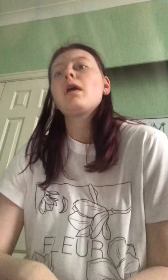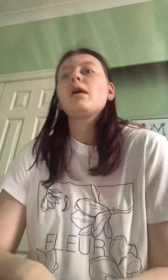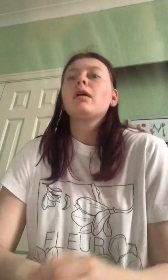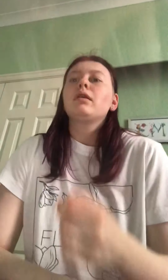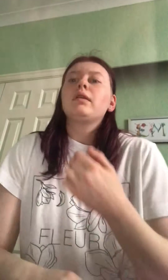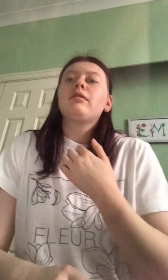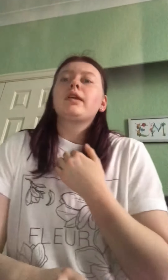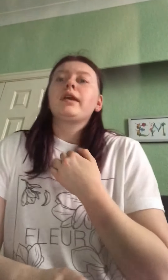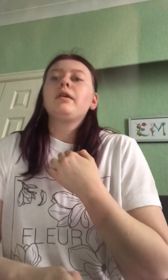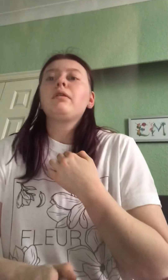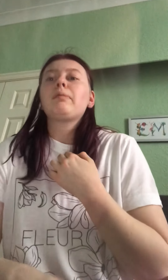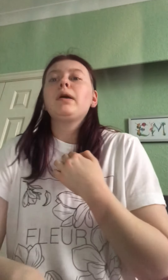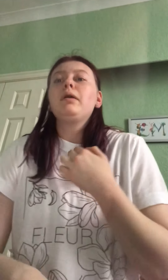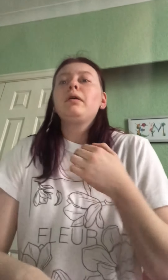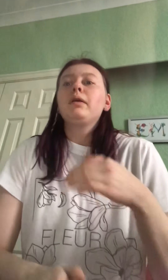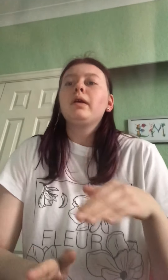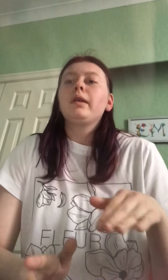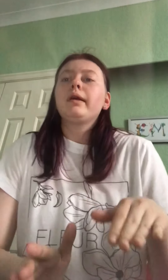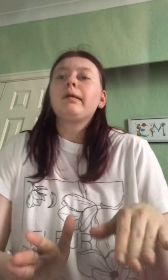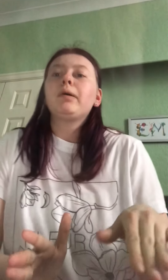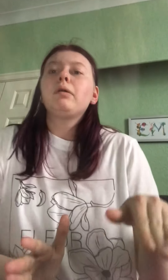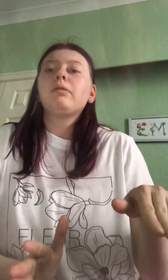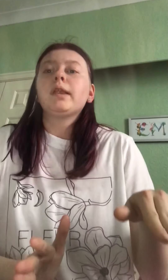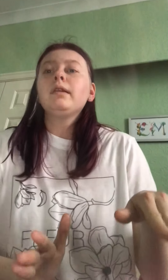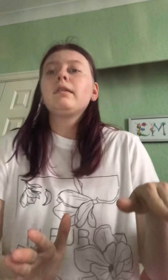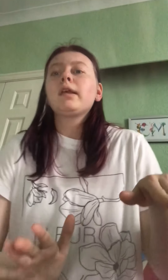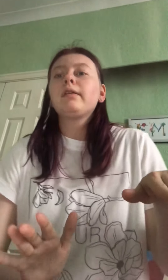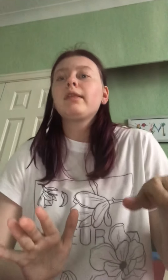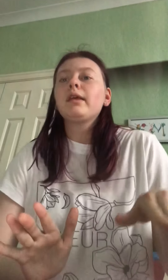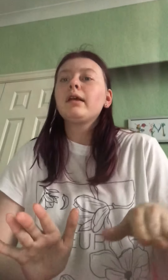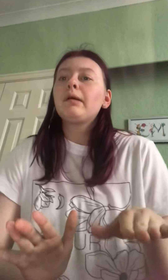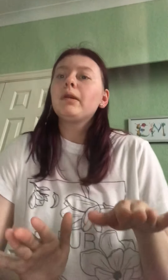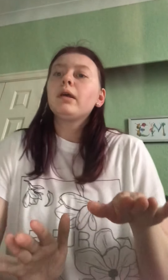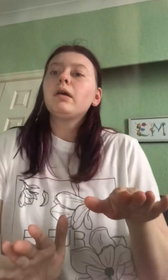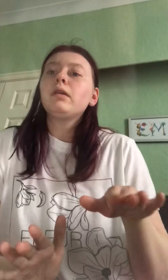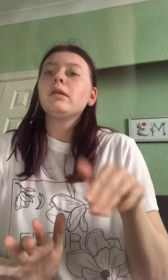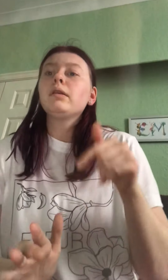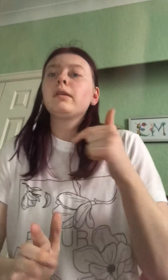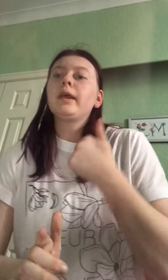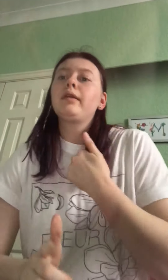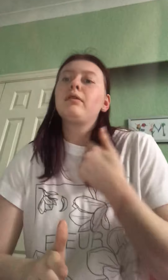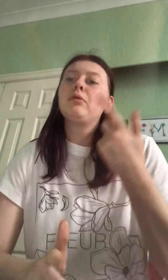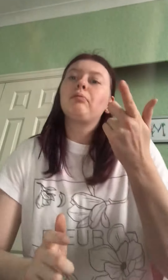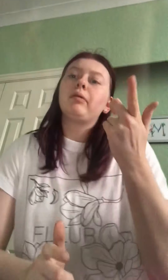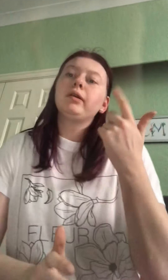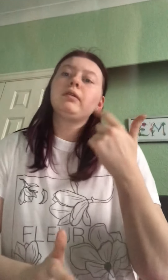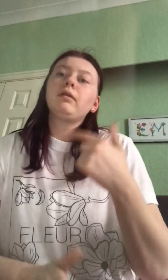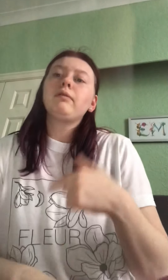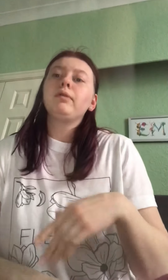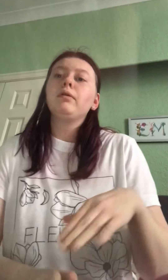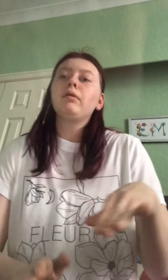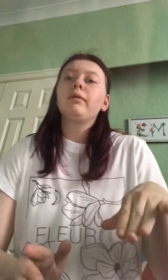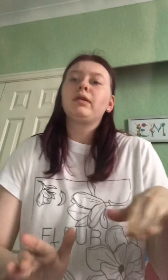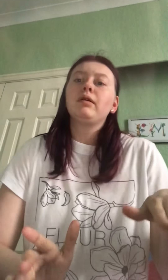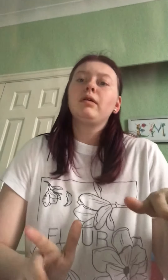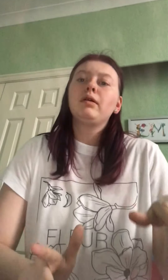This candle's burning at both ends, I think I'm landing, there's no point of no returning,